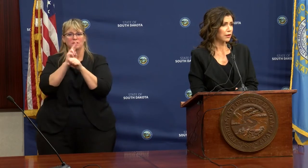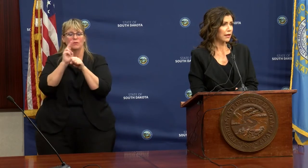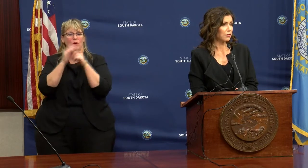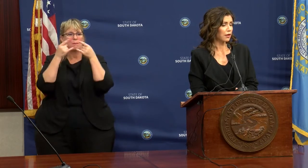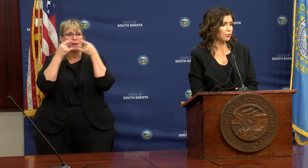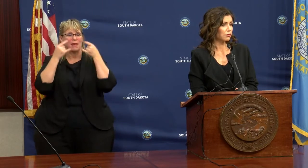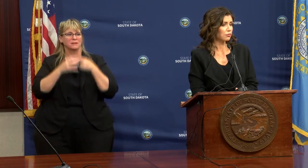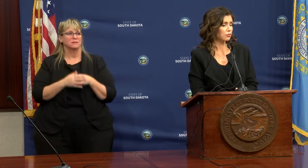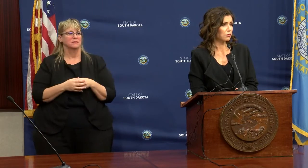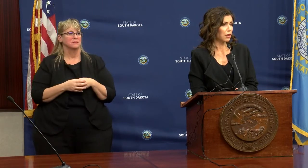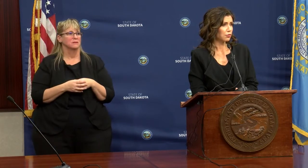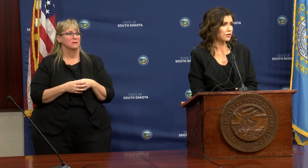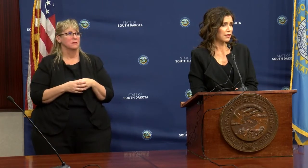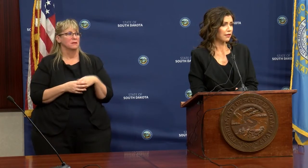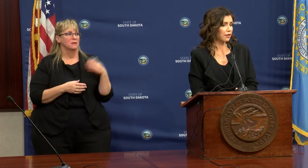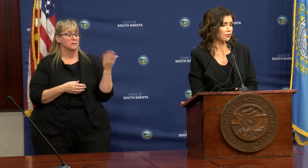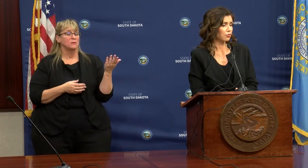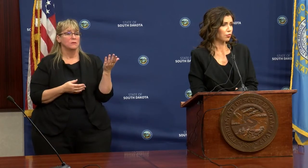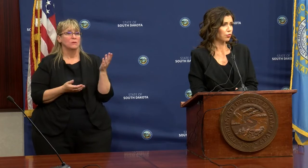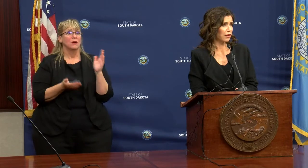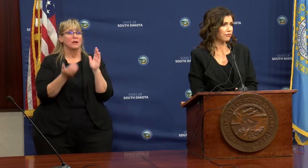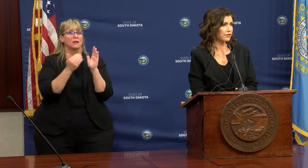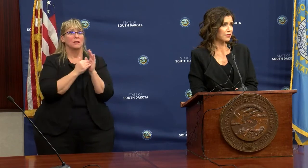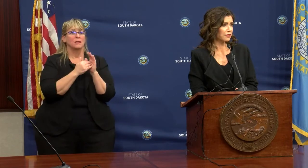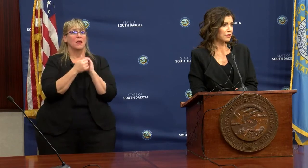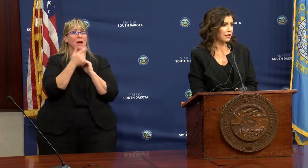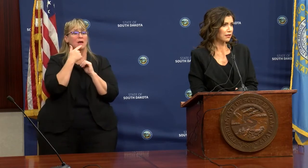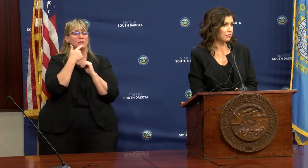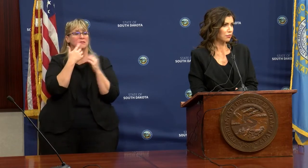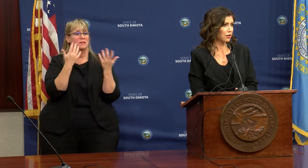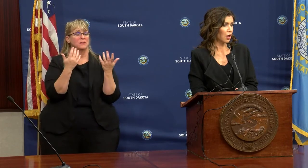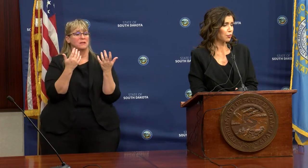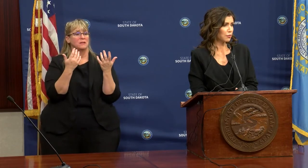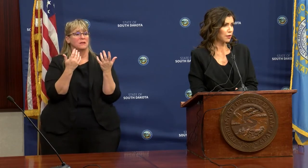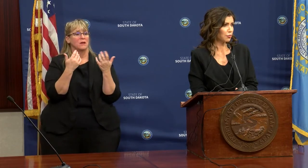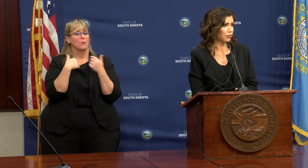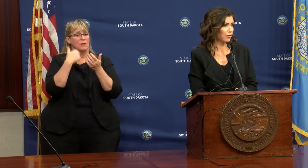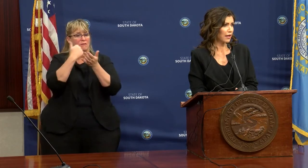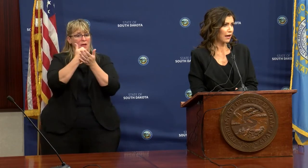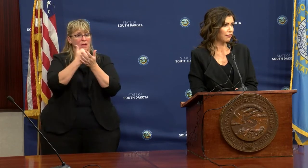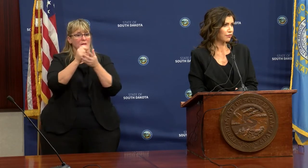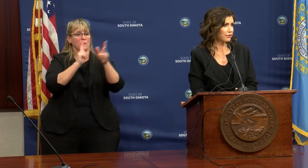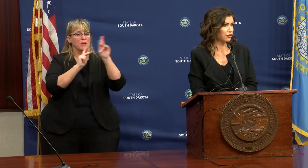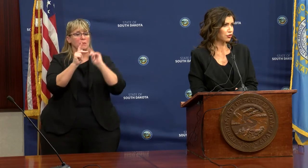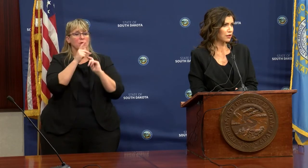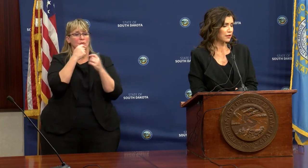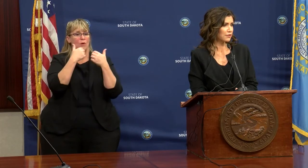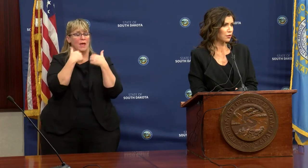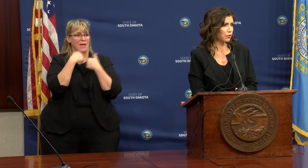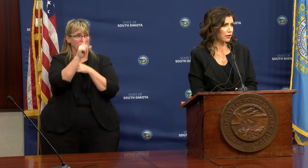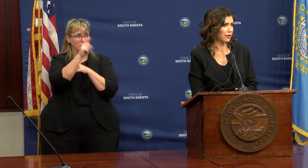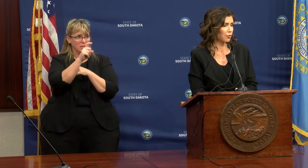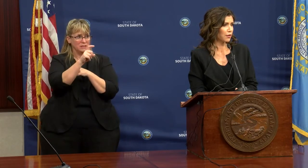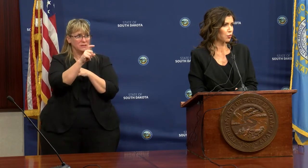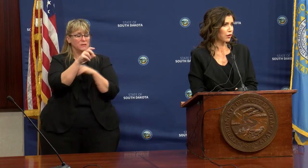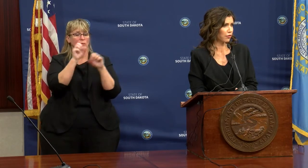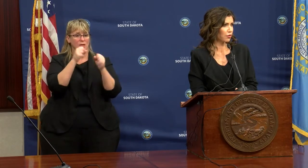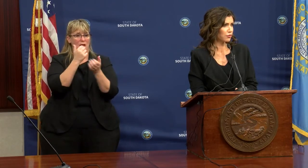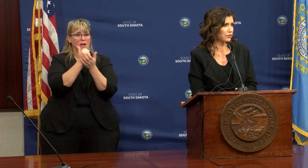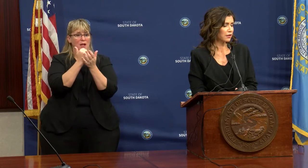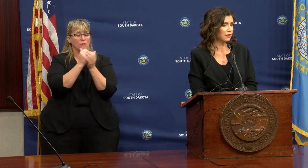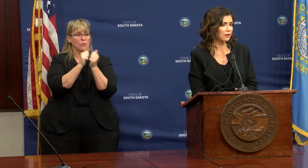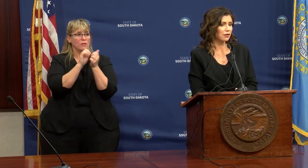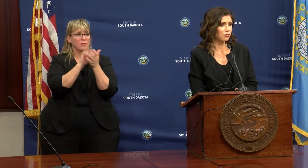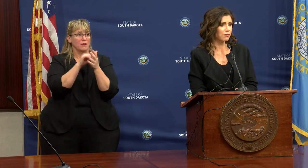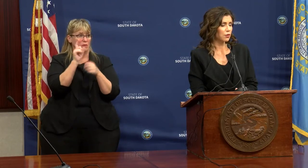Well, again, I would, I would say that we have facilitated helping people that have essential needs, that we could help them with